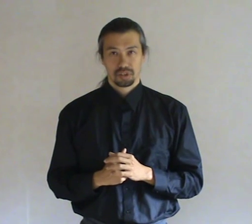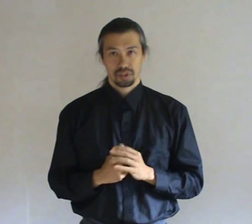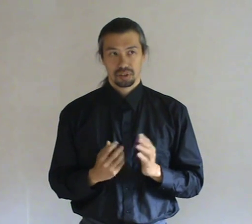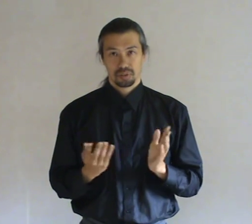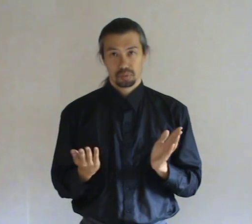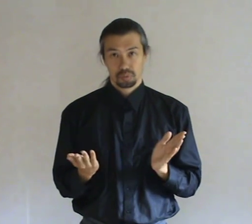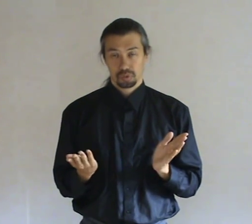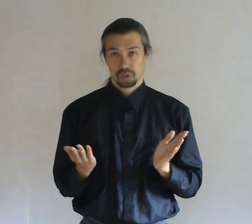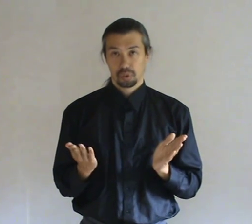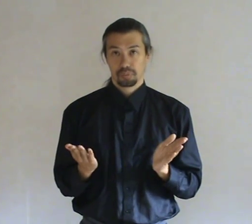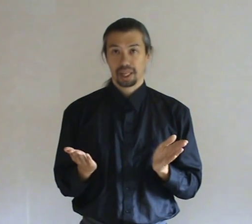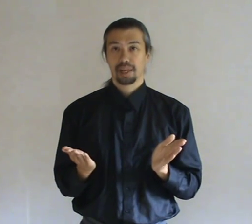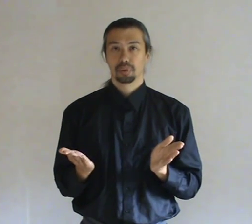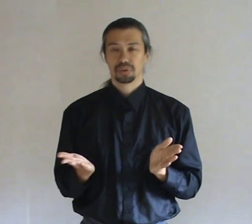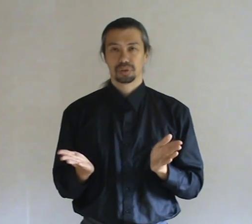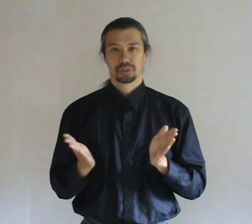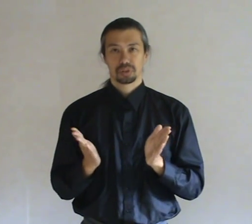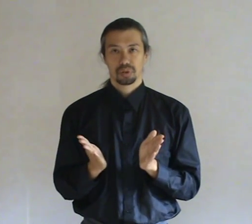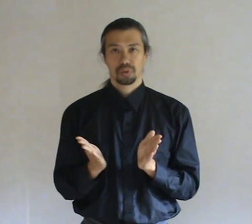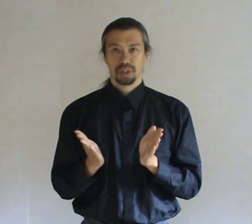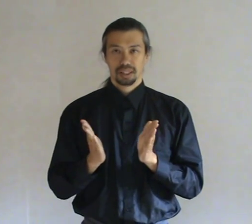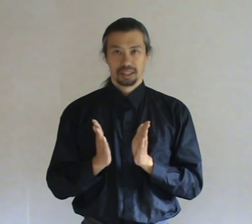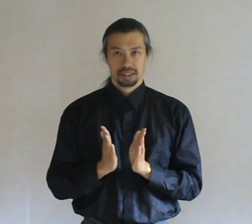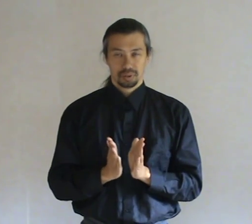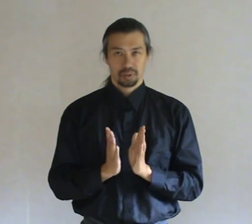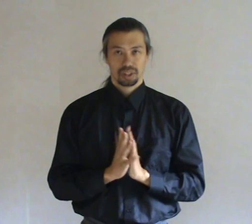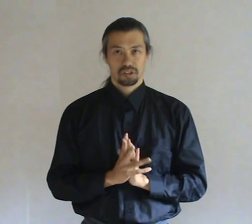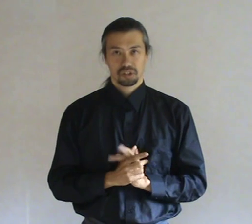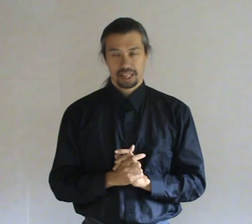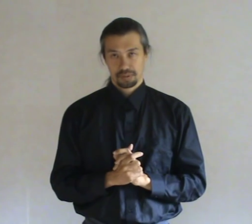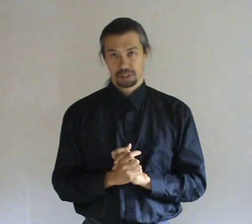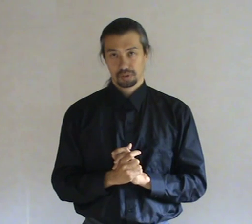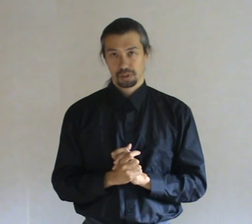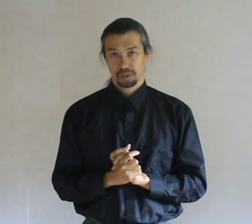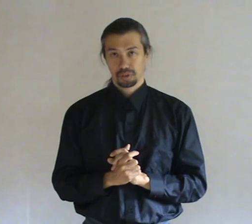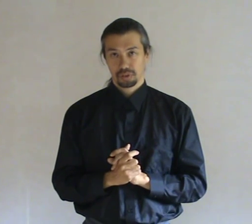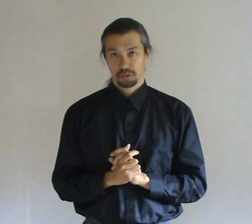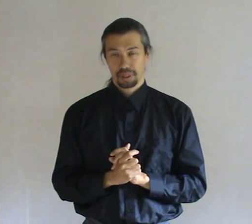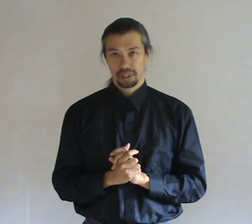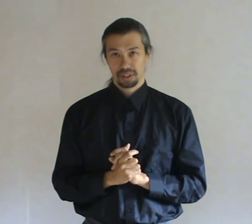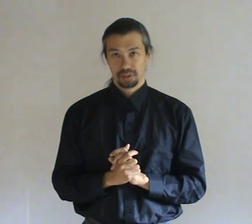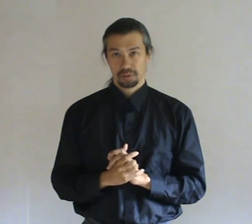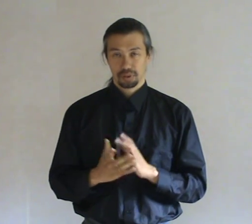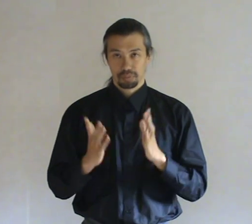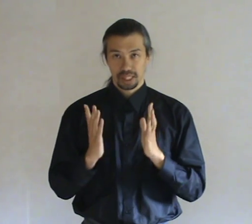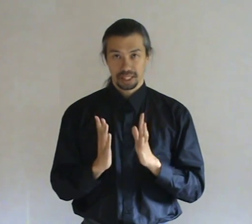Is to be able to control. All these aspects of your own spirit. Of your own being.